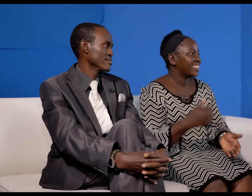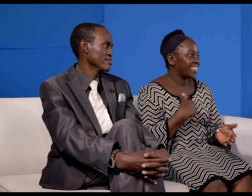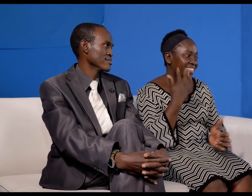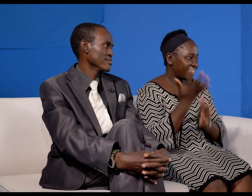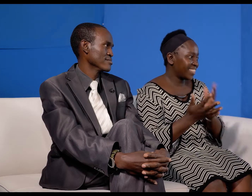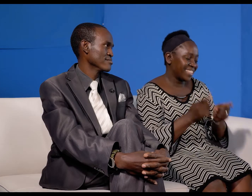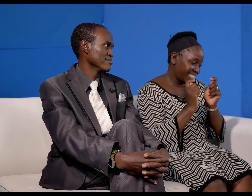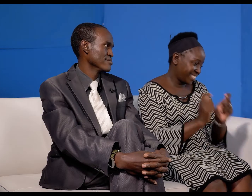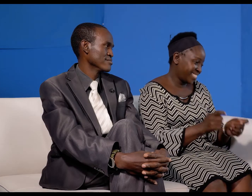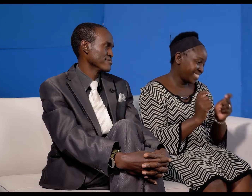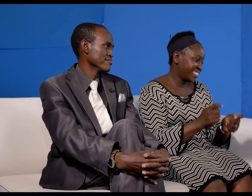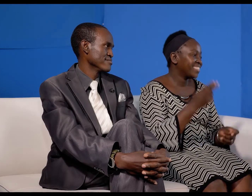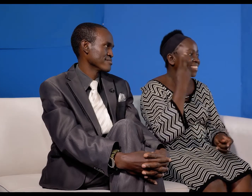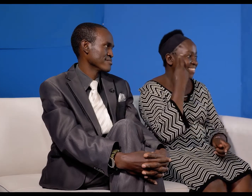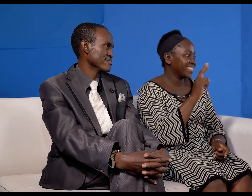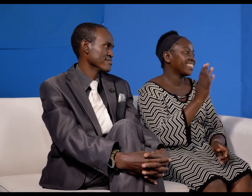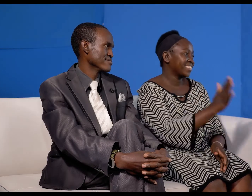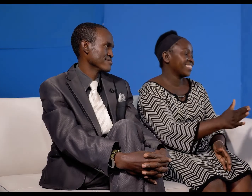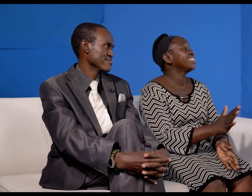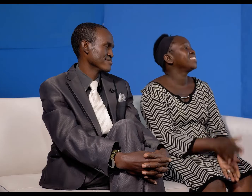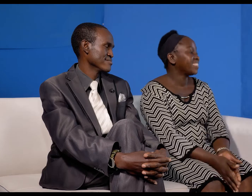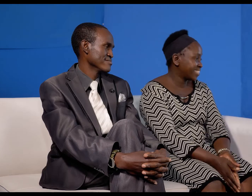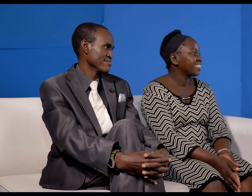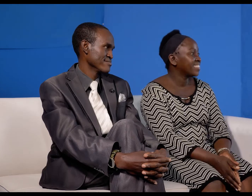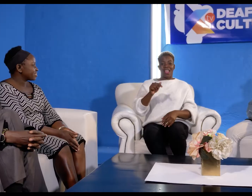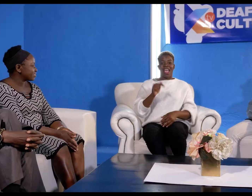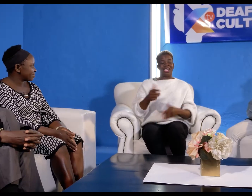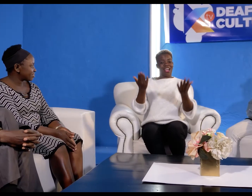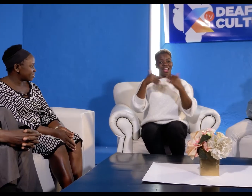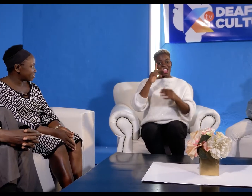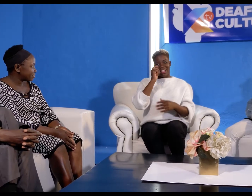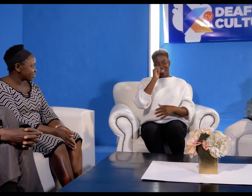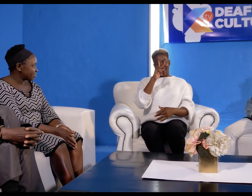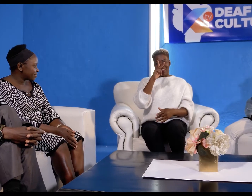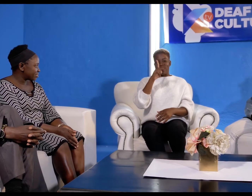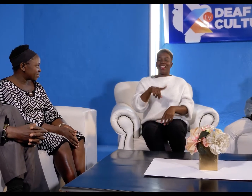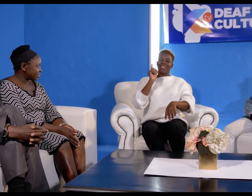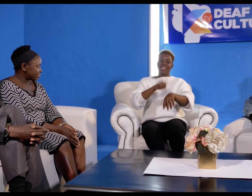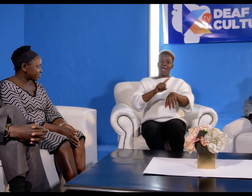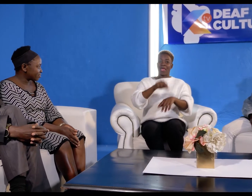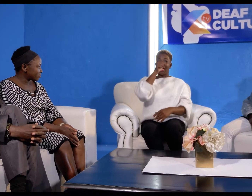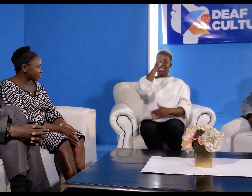them by myself and I trained them in sign language. Watch KTV for more every Tuesday and Thursday.